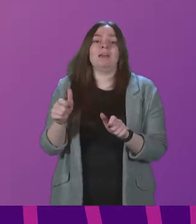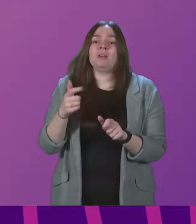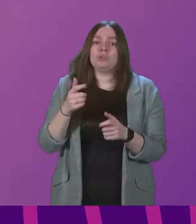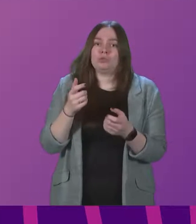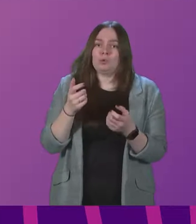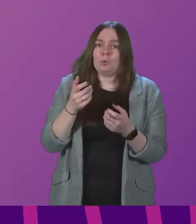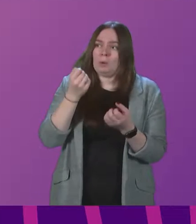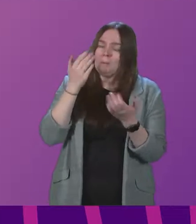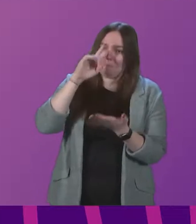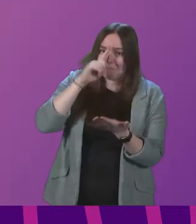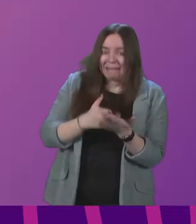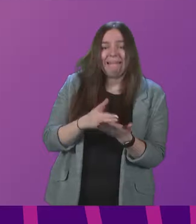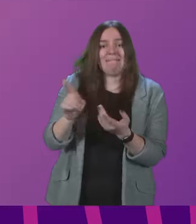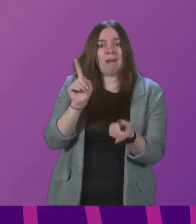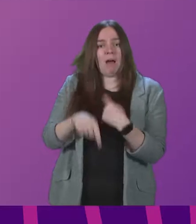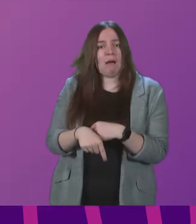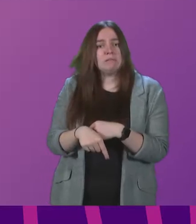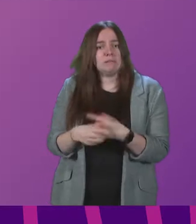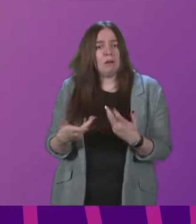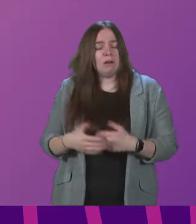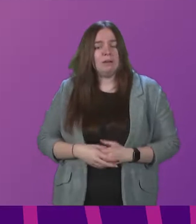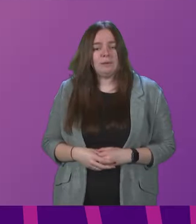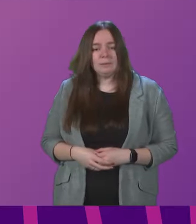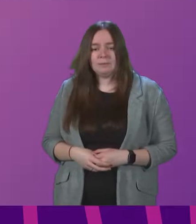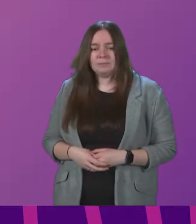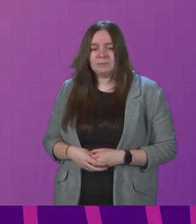Thursday is remotely credible? Minister. Minister.